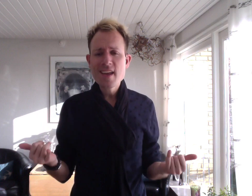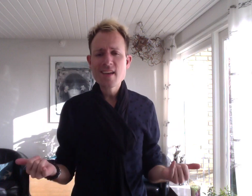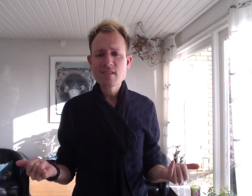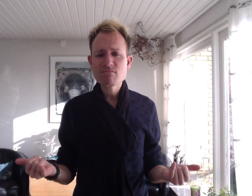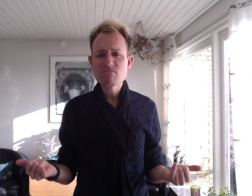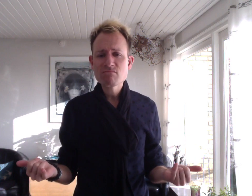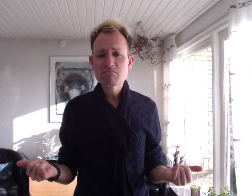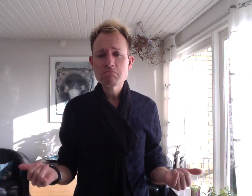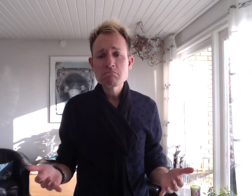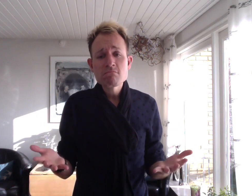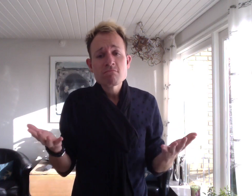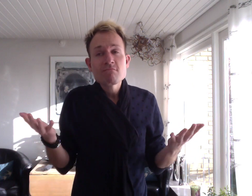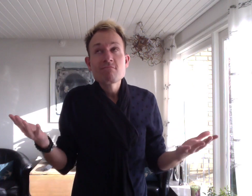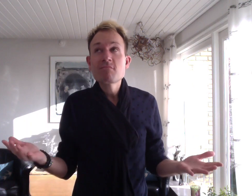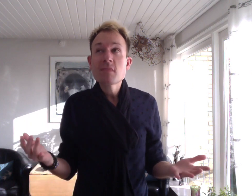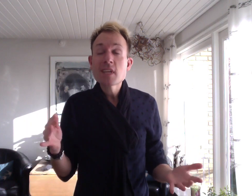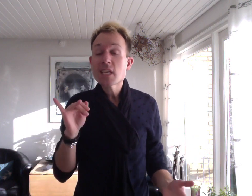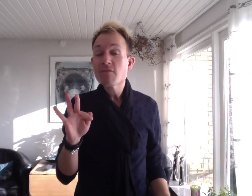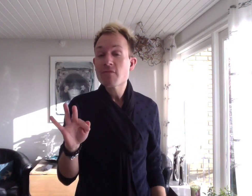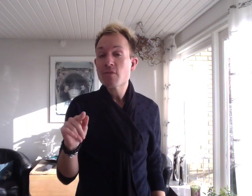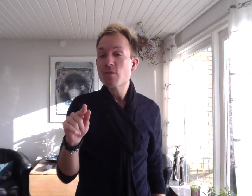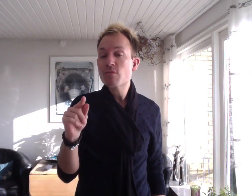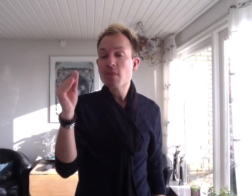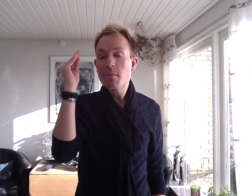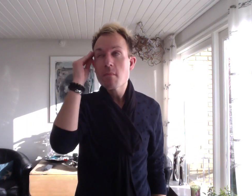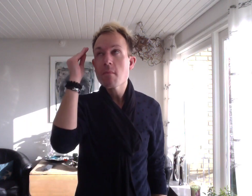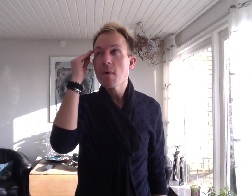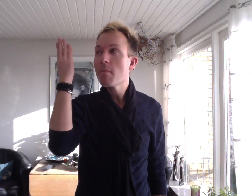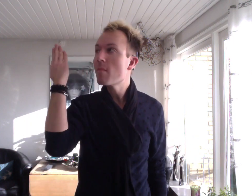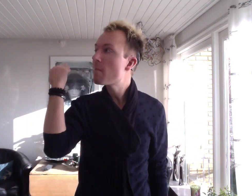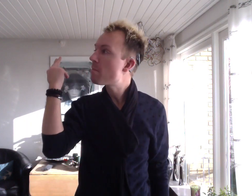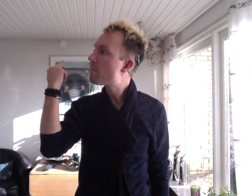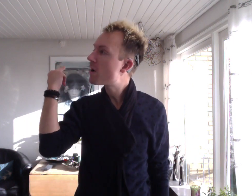And then if you can remember